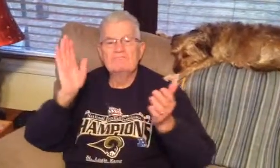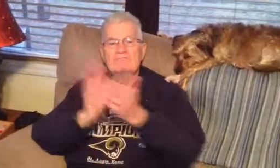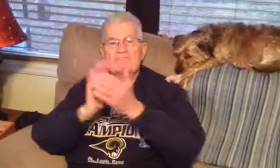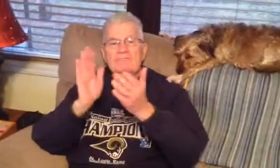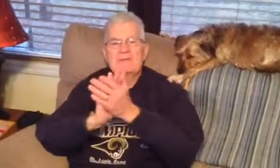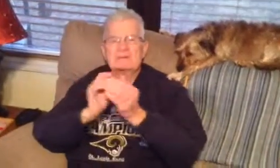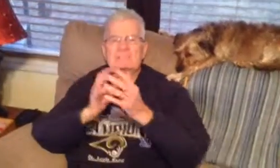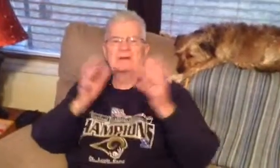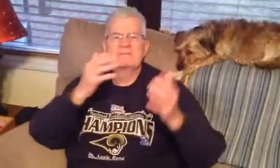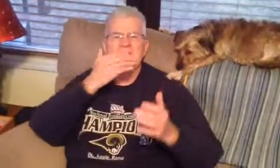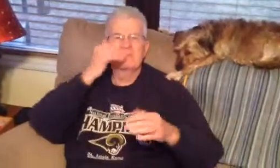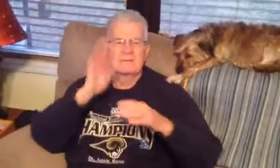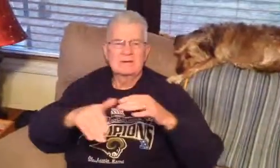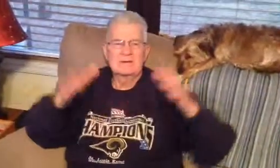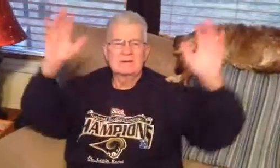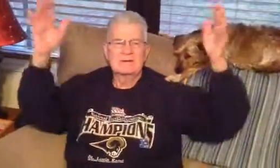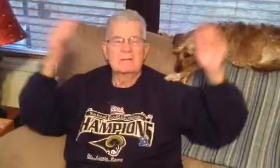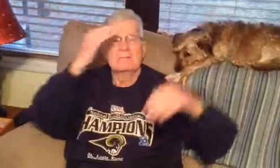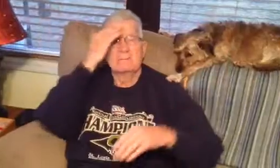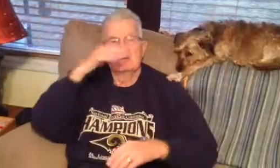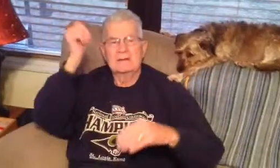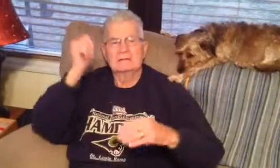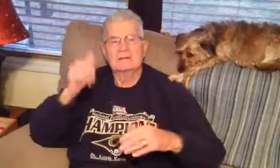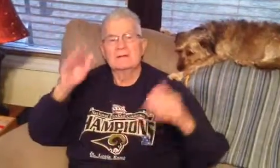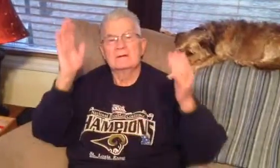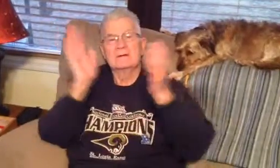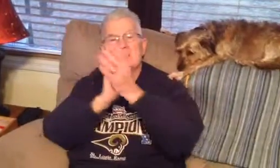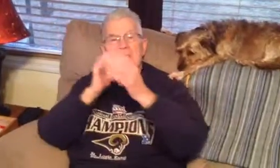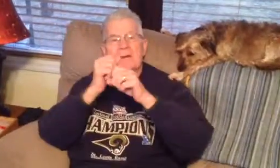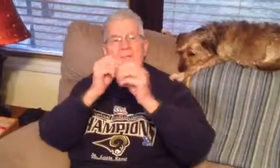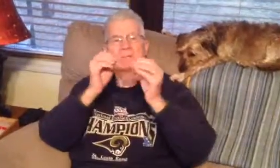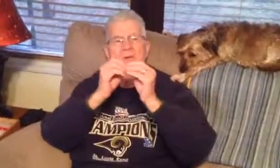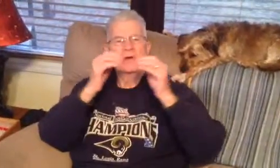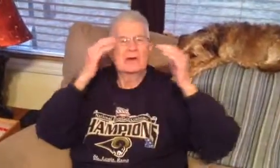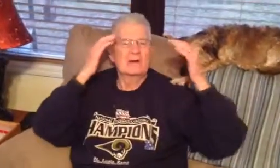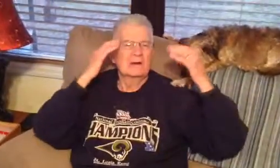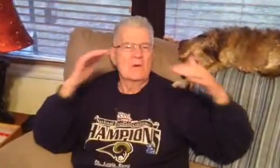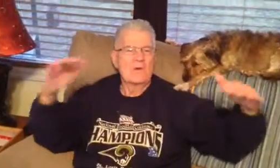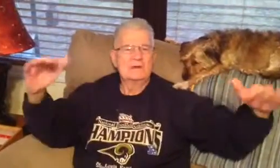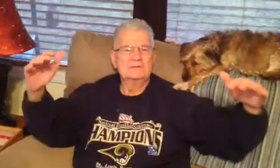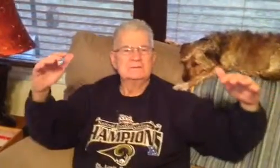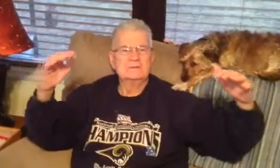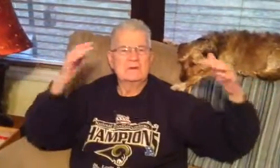a lot now from here to the end. But tell you what, this is right up my alley. On your moan. Get set, go.